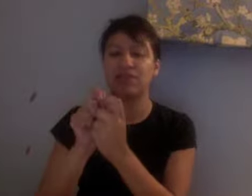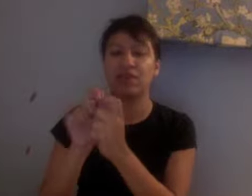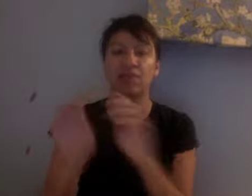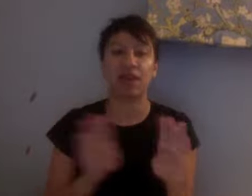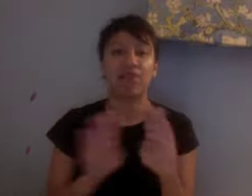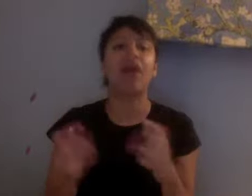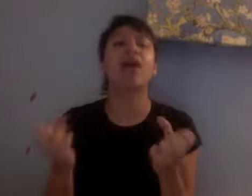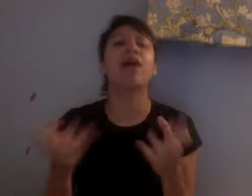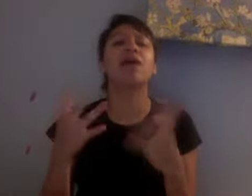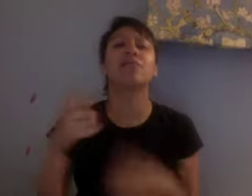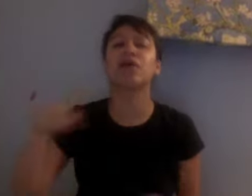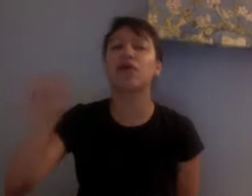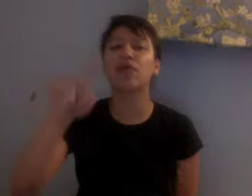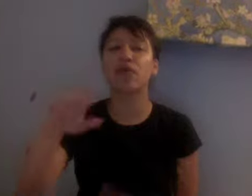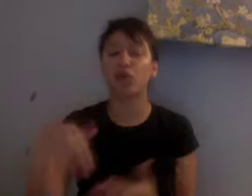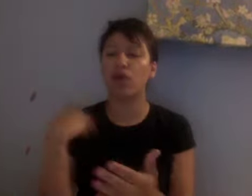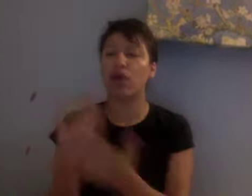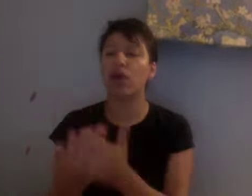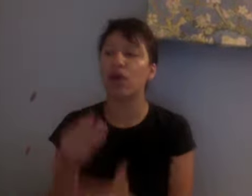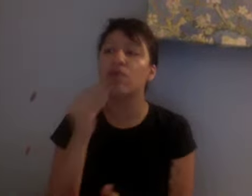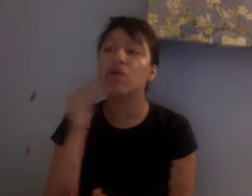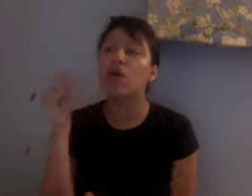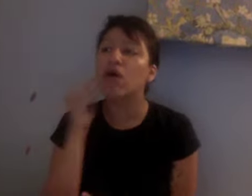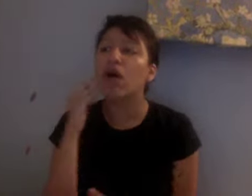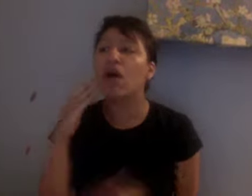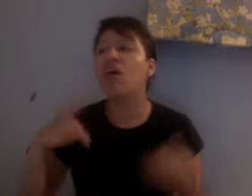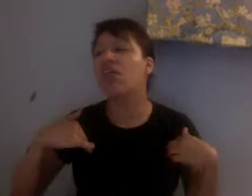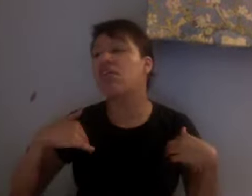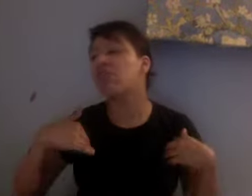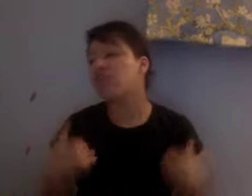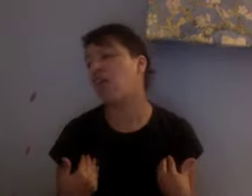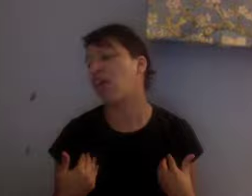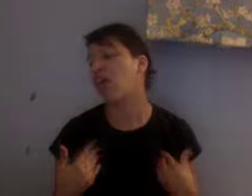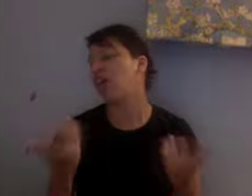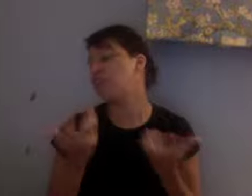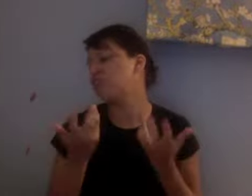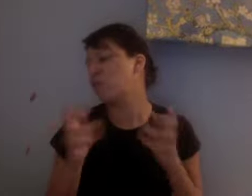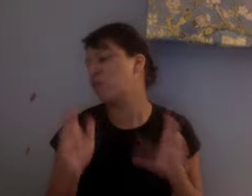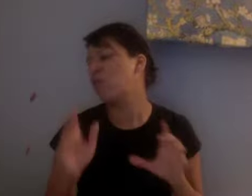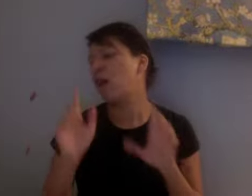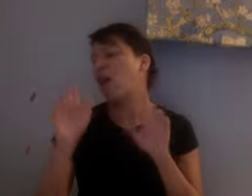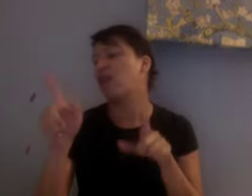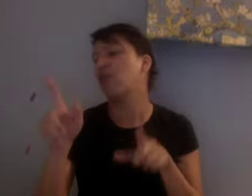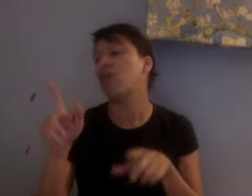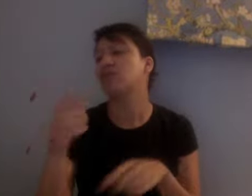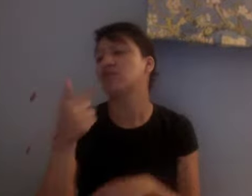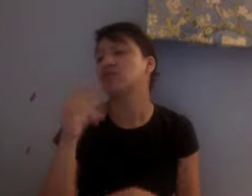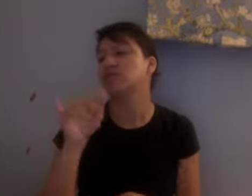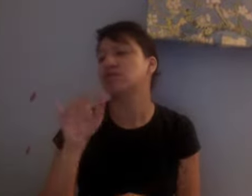too tired to go to the gym or they're too tired to go for a run? Has that ever happened to you before? Those are behavioral choices to handle.